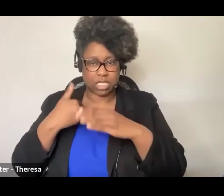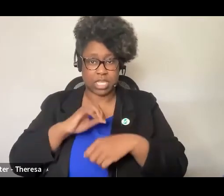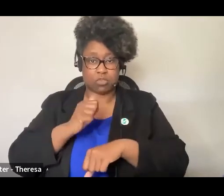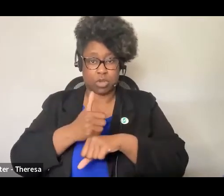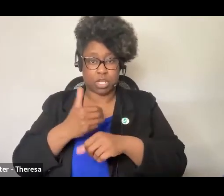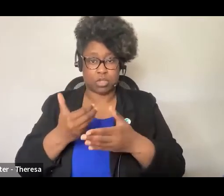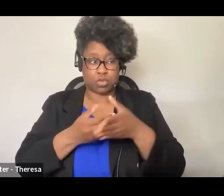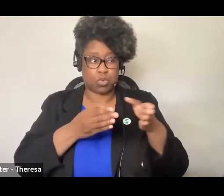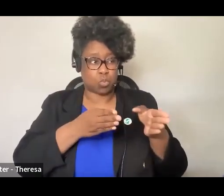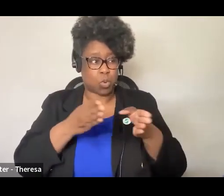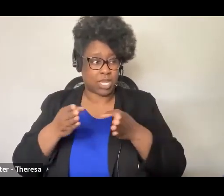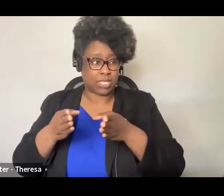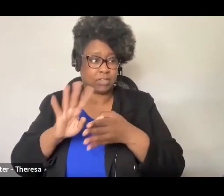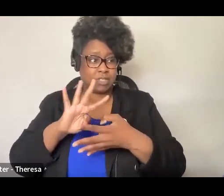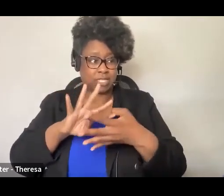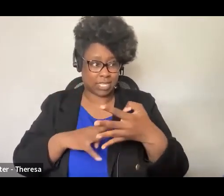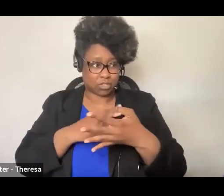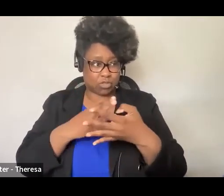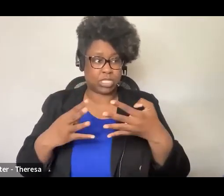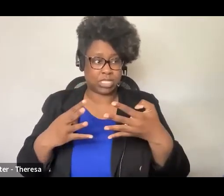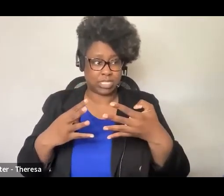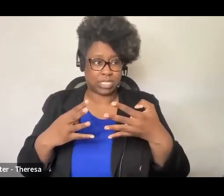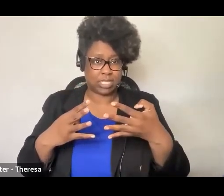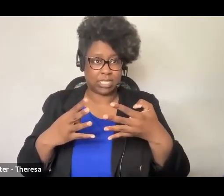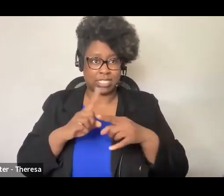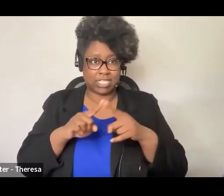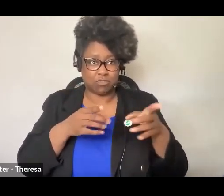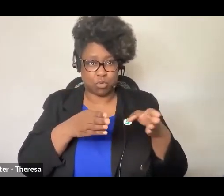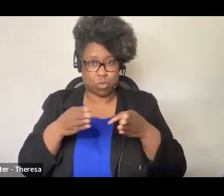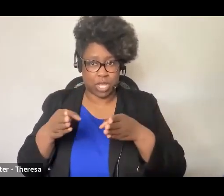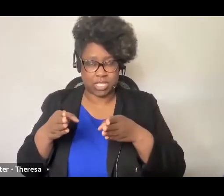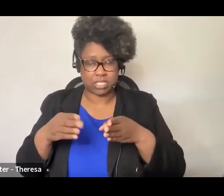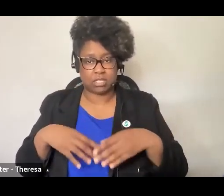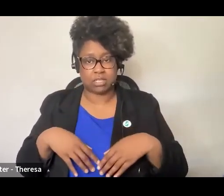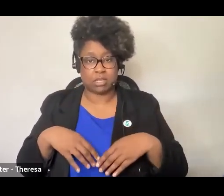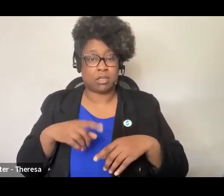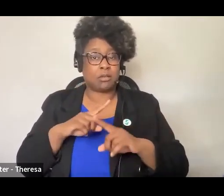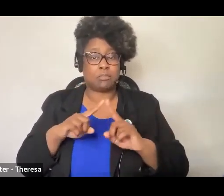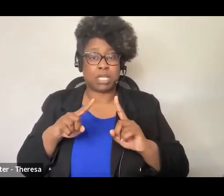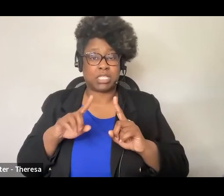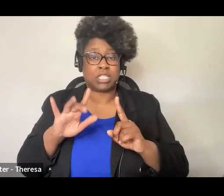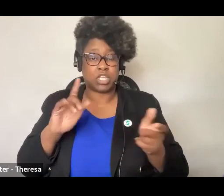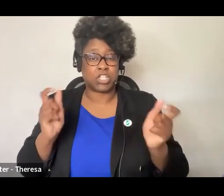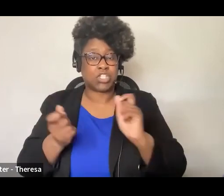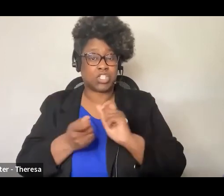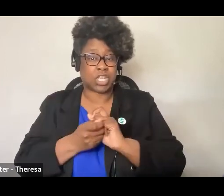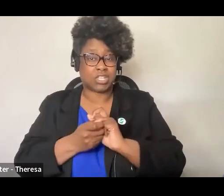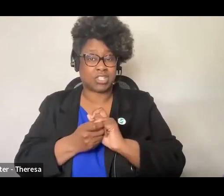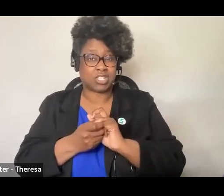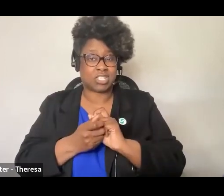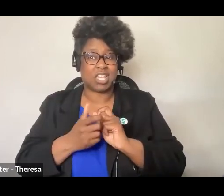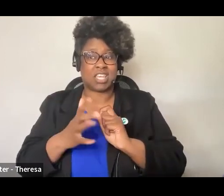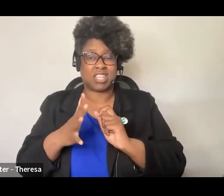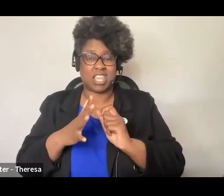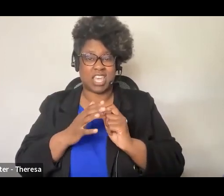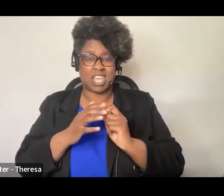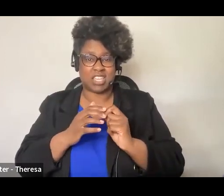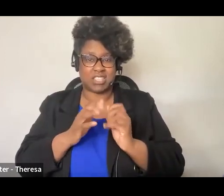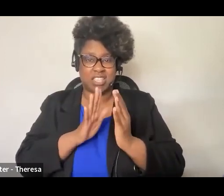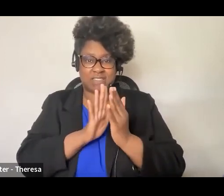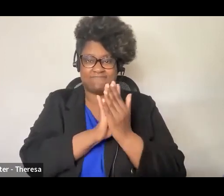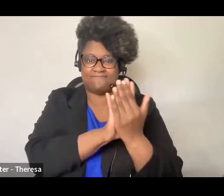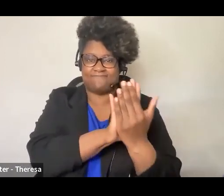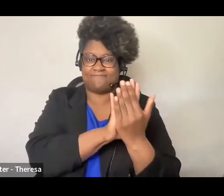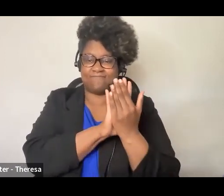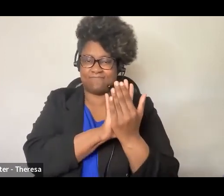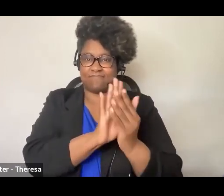and, you know, place students in the classrooms in different ways but ultimately those changes also bump up against people's belief systems and the politics